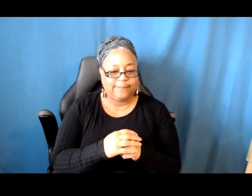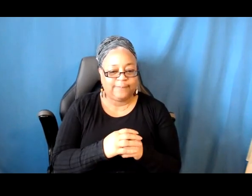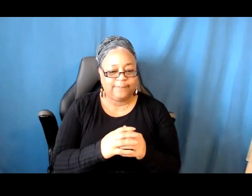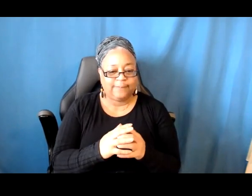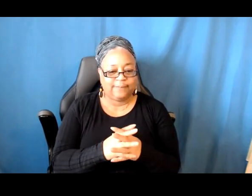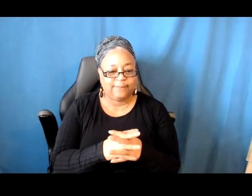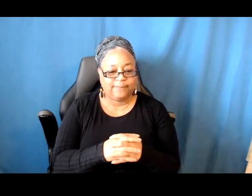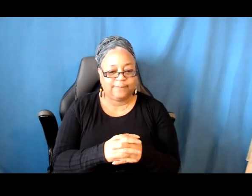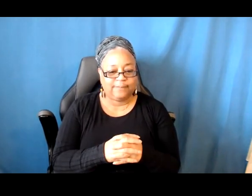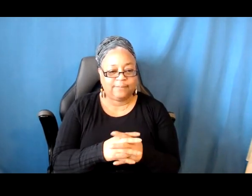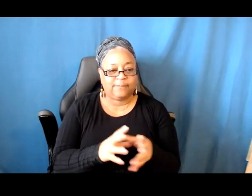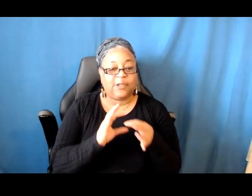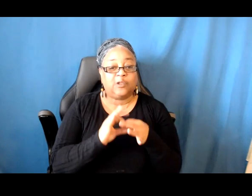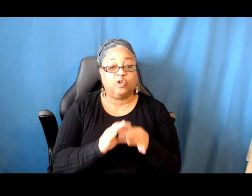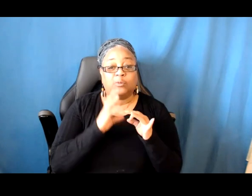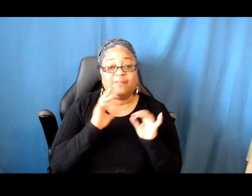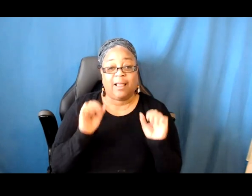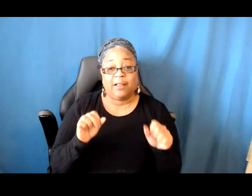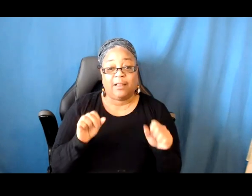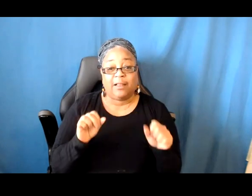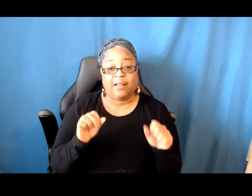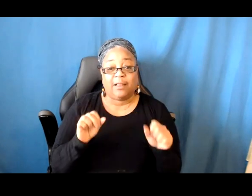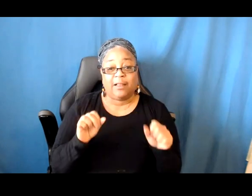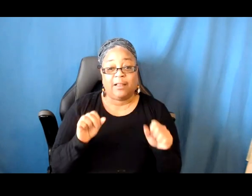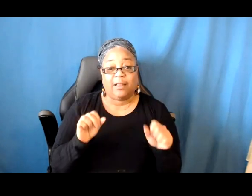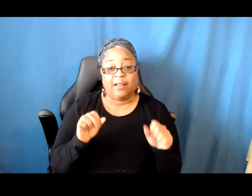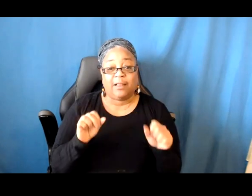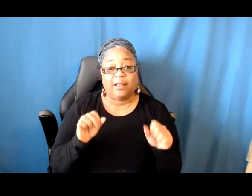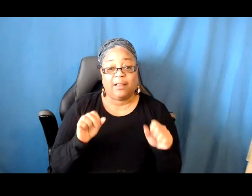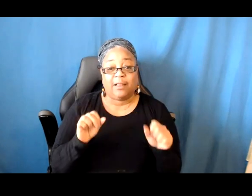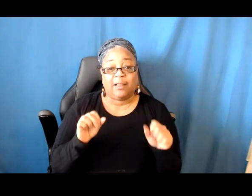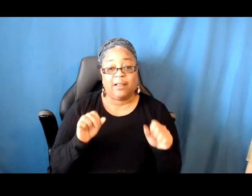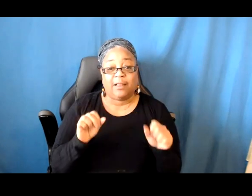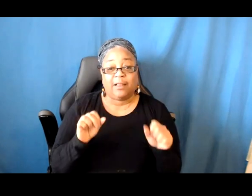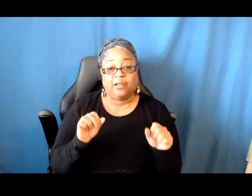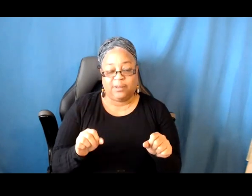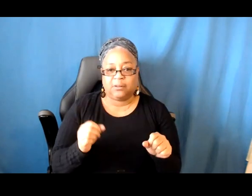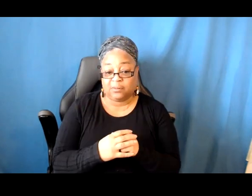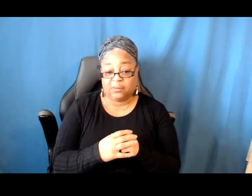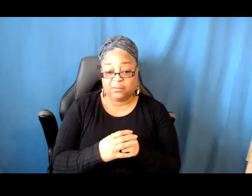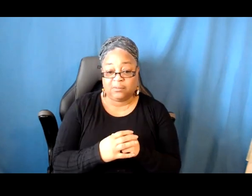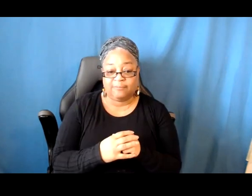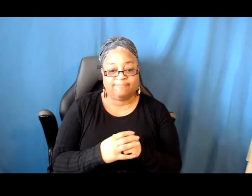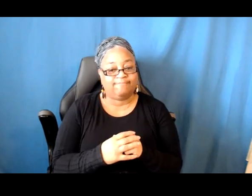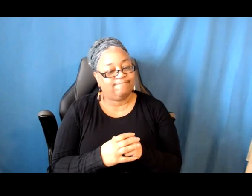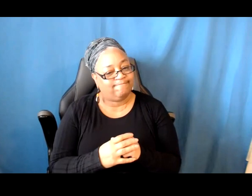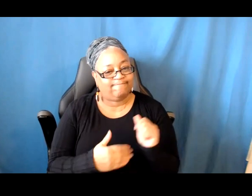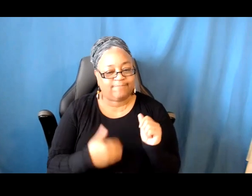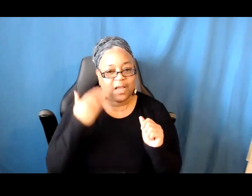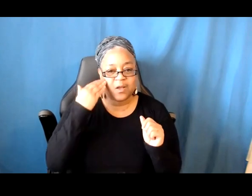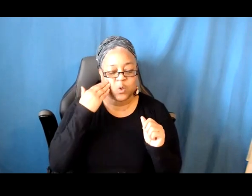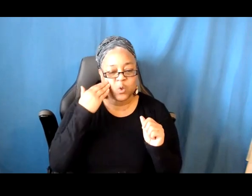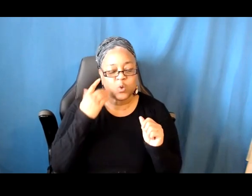In terms of eligibility, being a student, I know that sometimes in our previous application